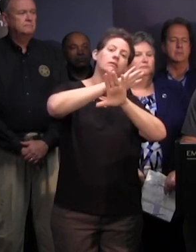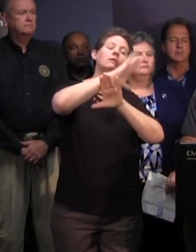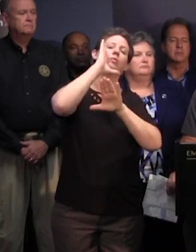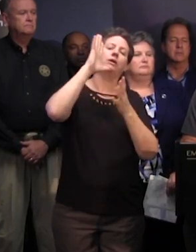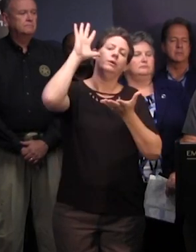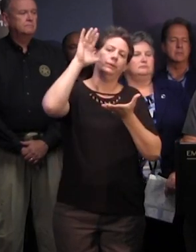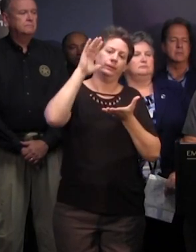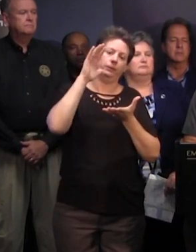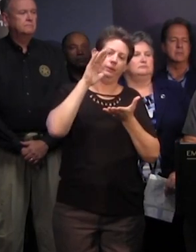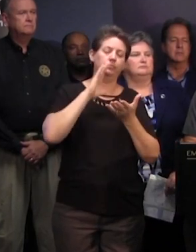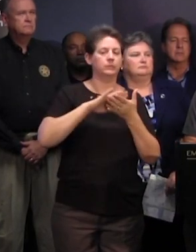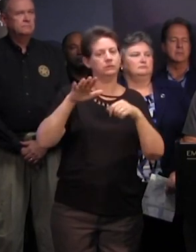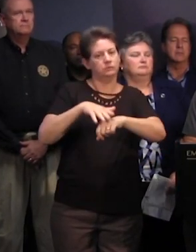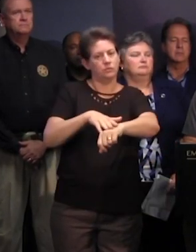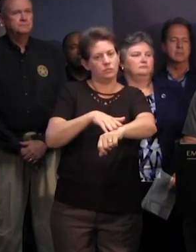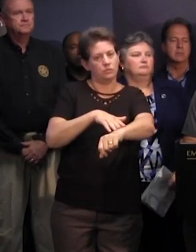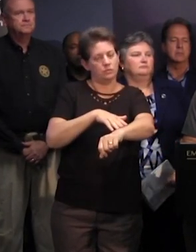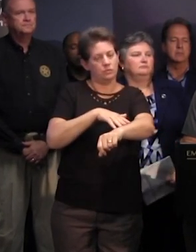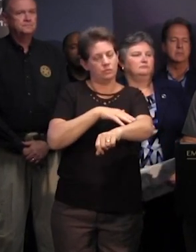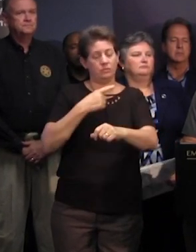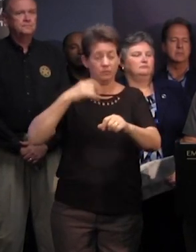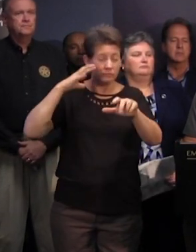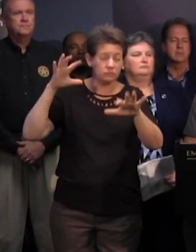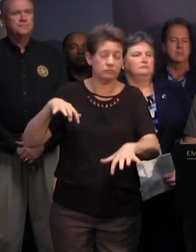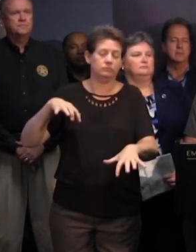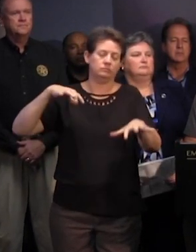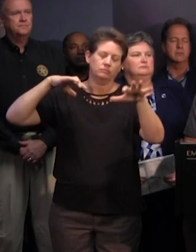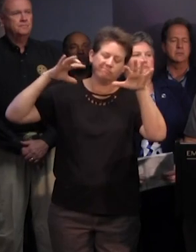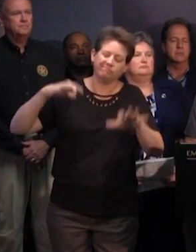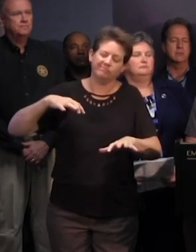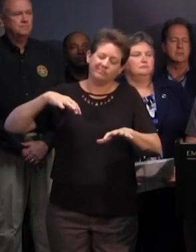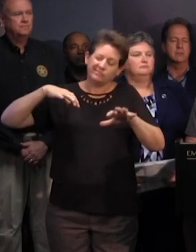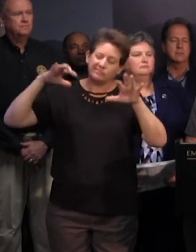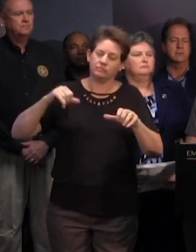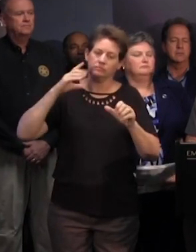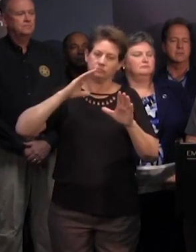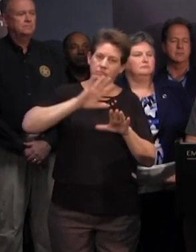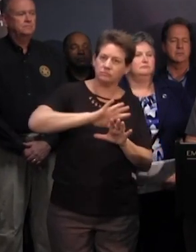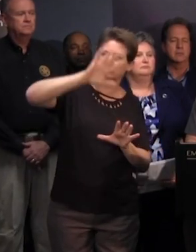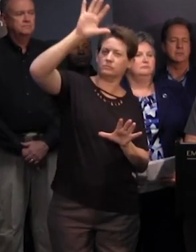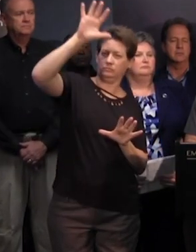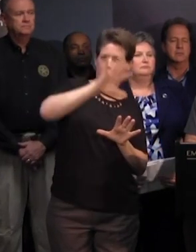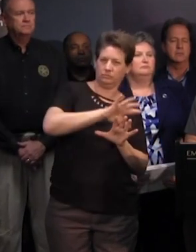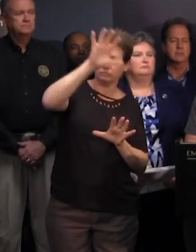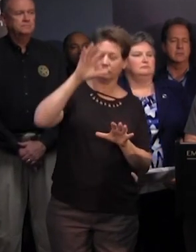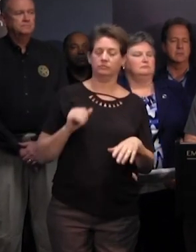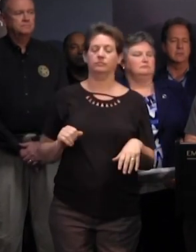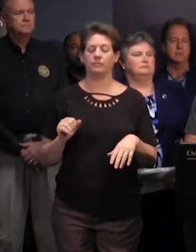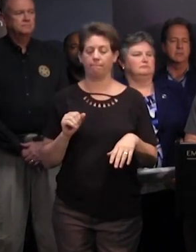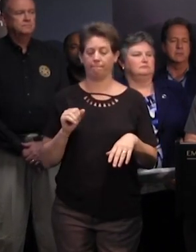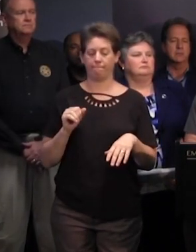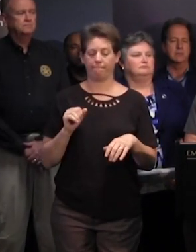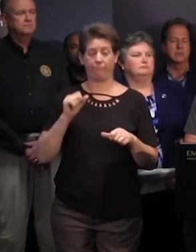resulting in a prolonged and exceptionally heavy rainfall event along and north of the track depending on where the heaviest rain